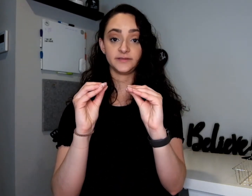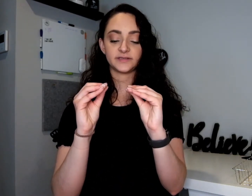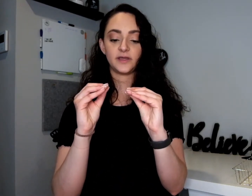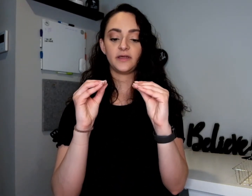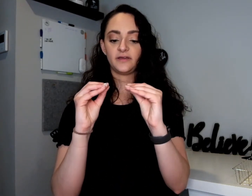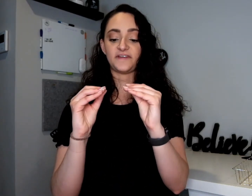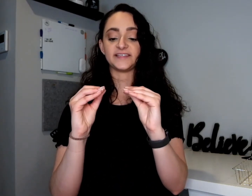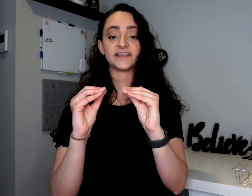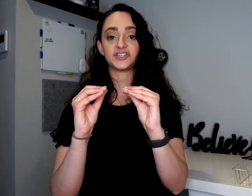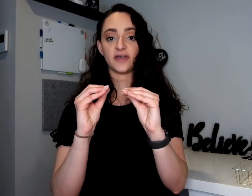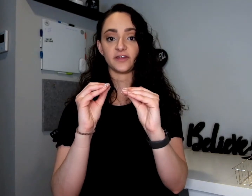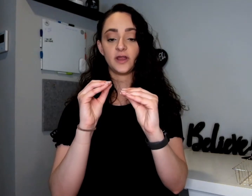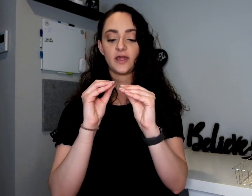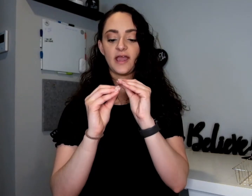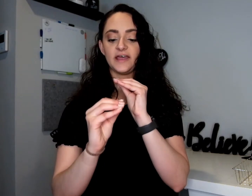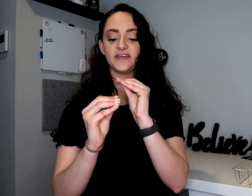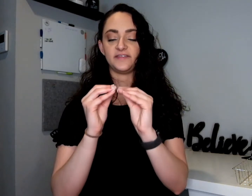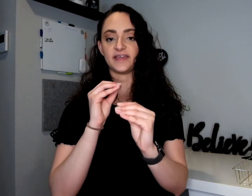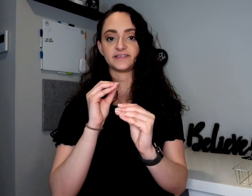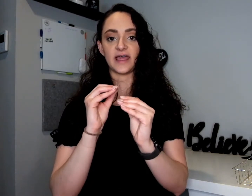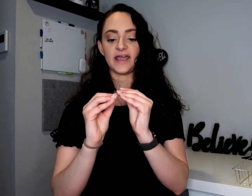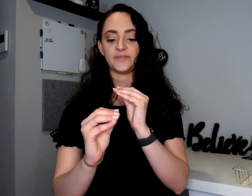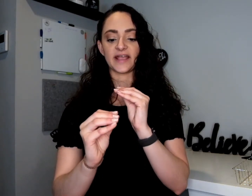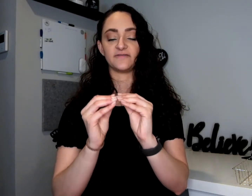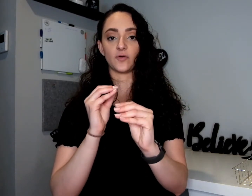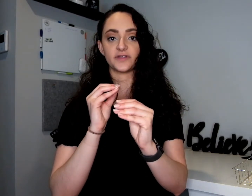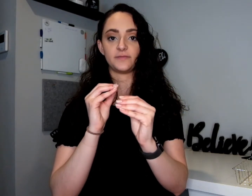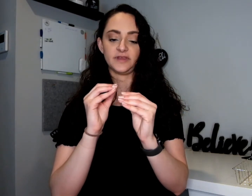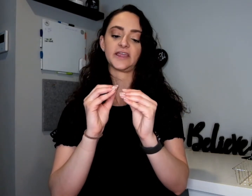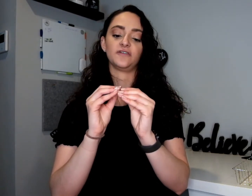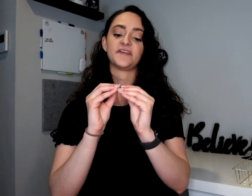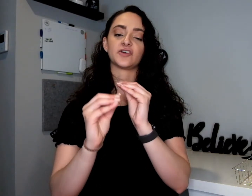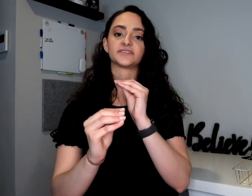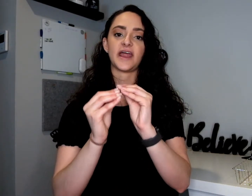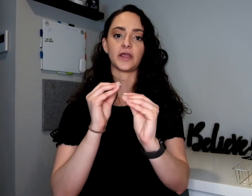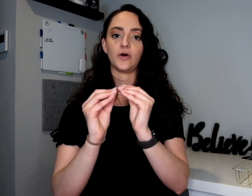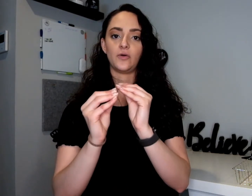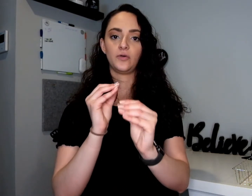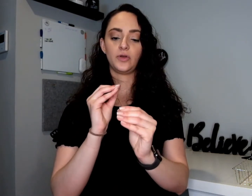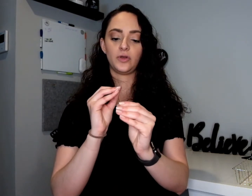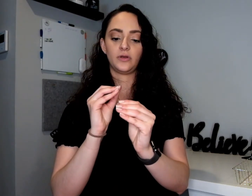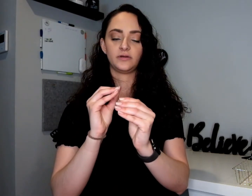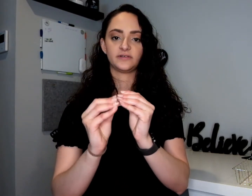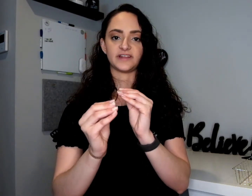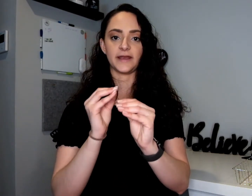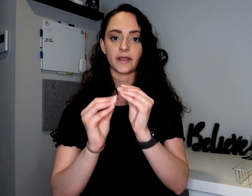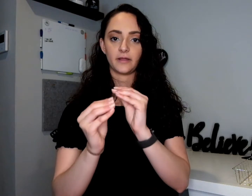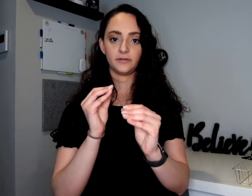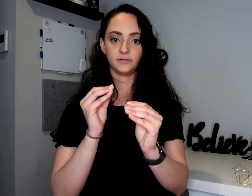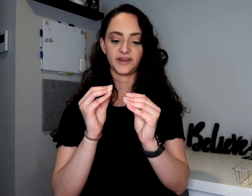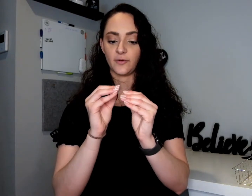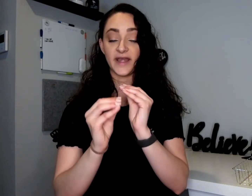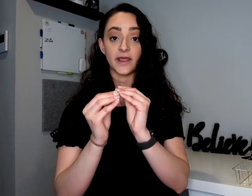facing each other. then they slide back and forth. Like your fingers kind of go sliding. You can hear my nails.